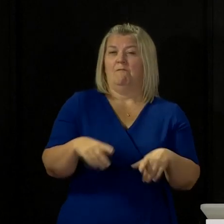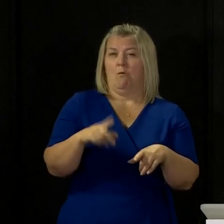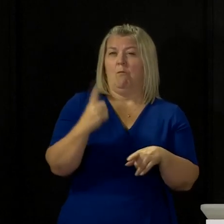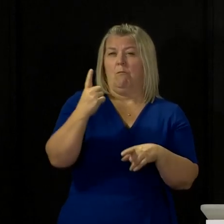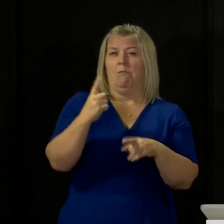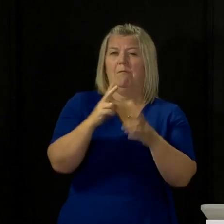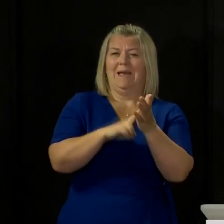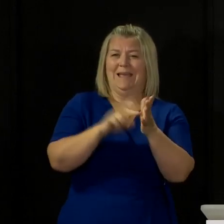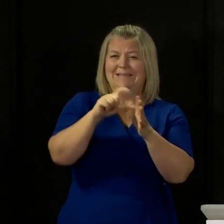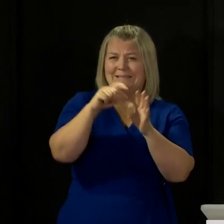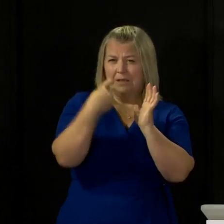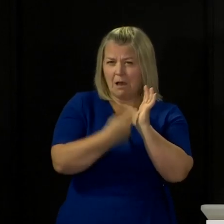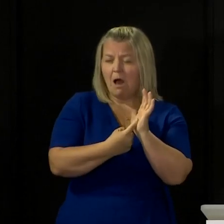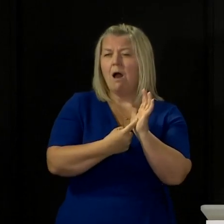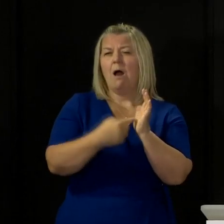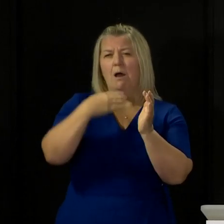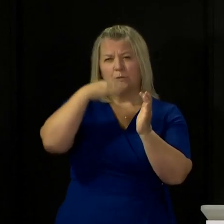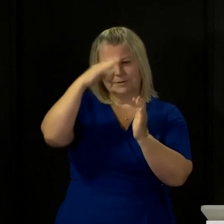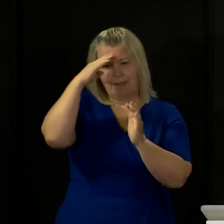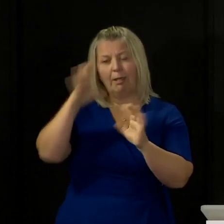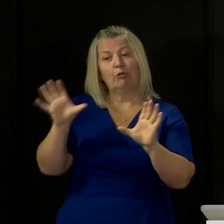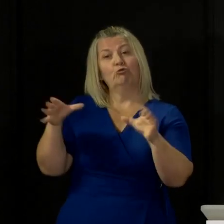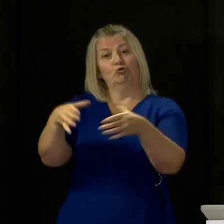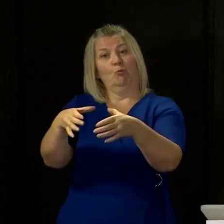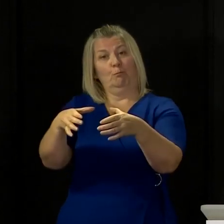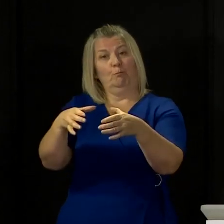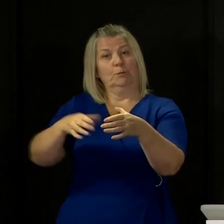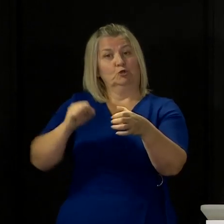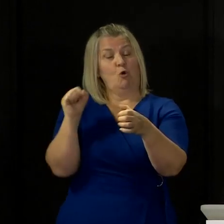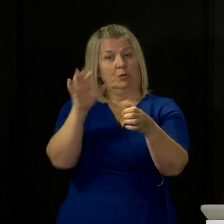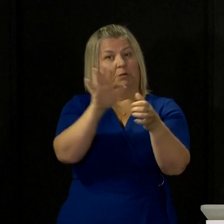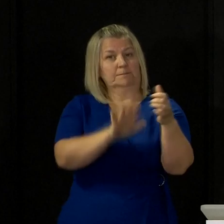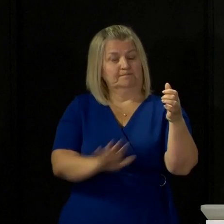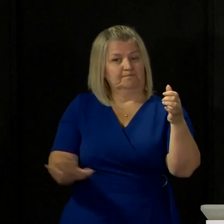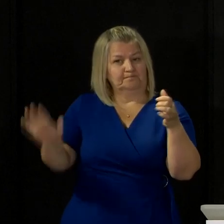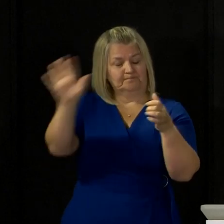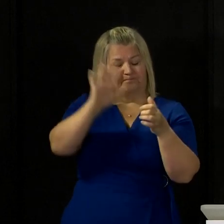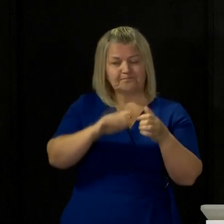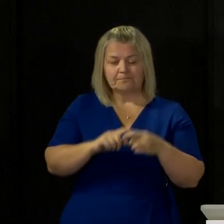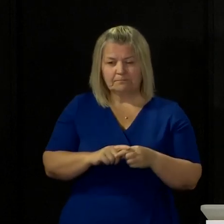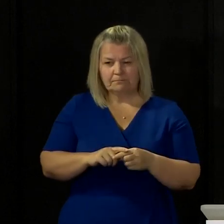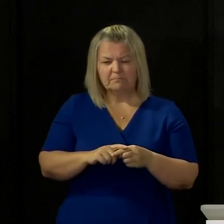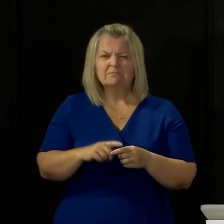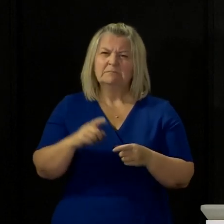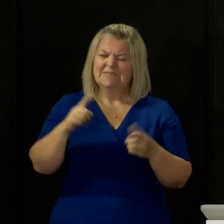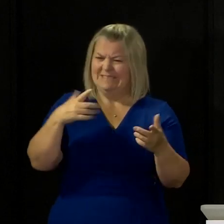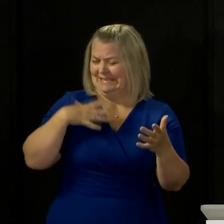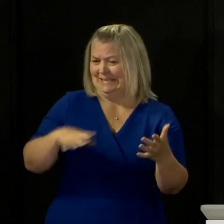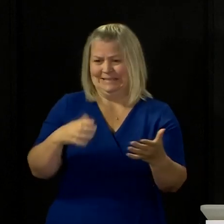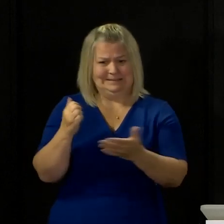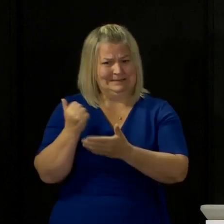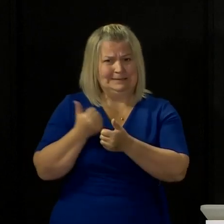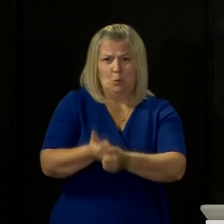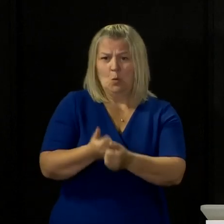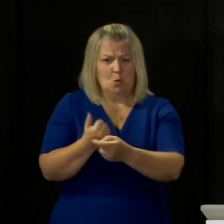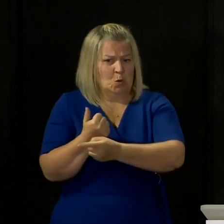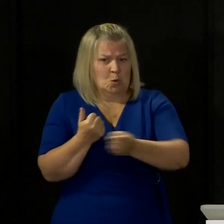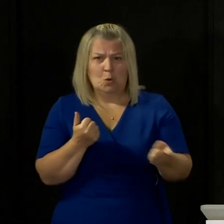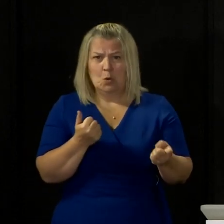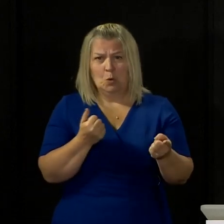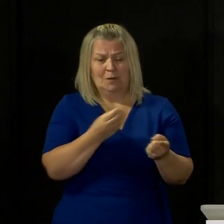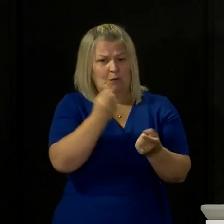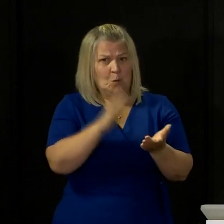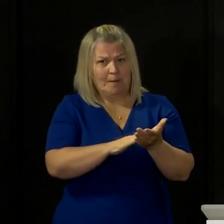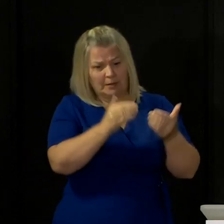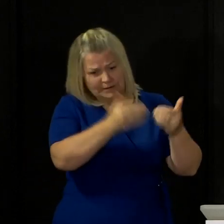moment, and indeed other hotel jobs across Scotland as well. Those in charge there are saying that they need more bespoke help to try over the next few